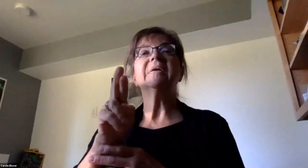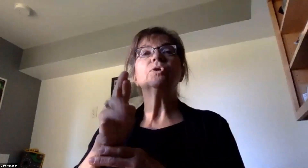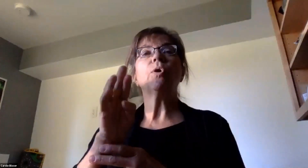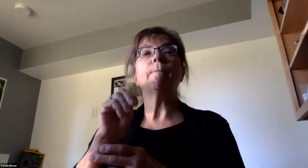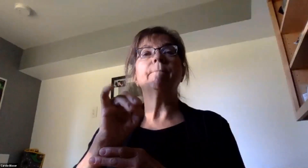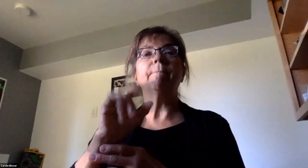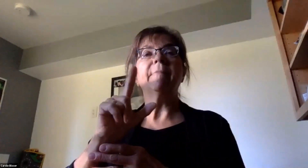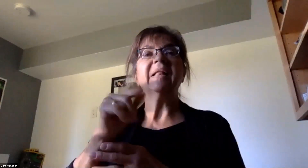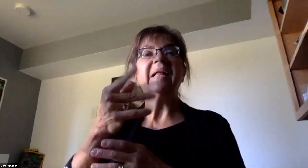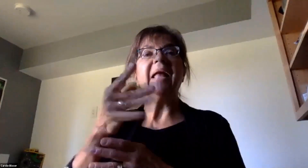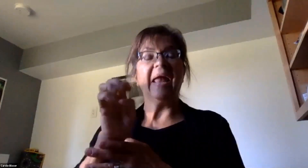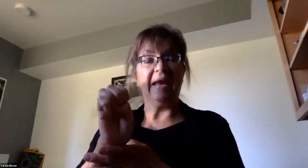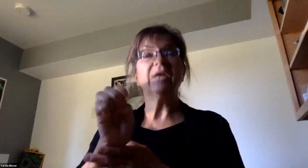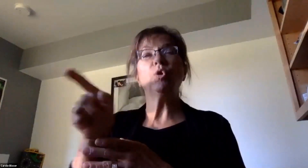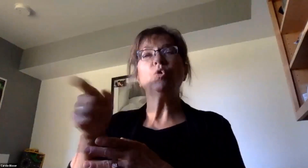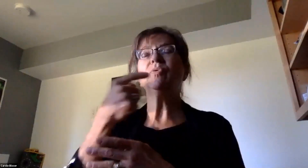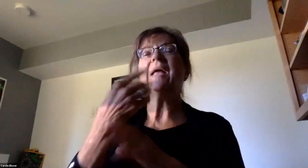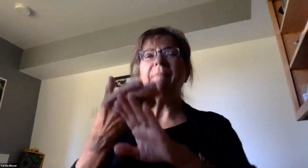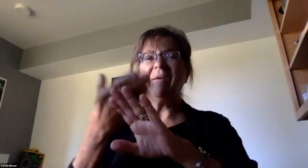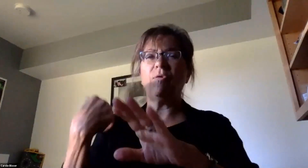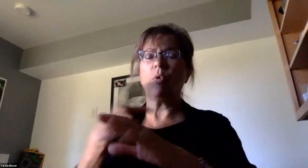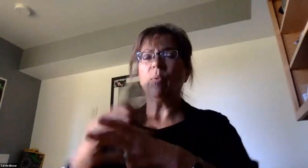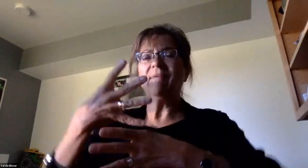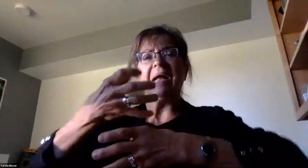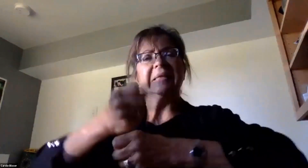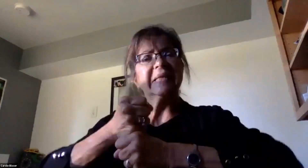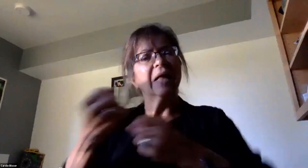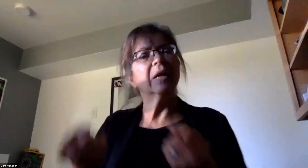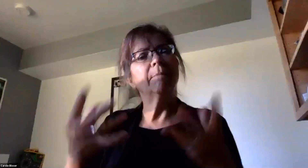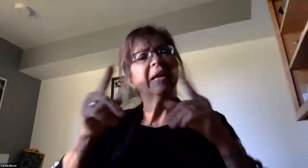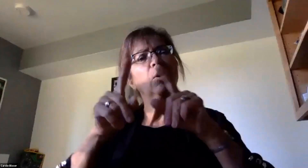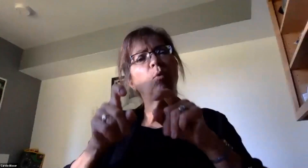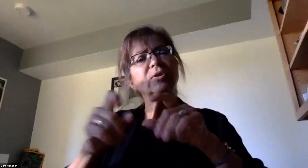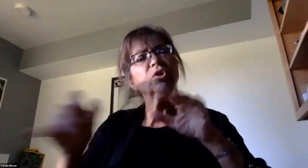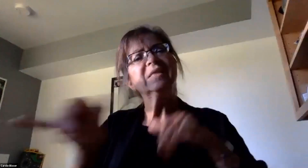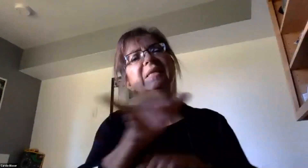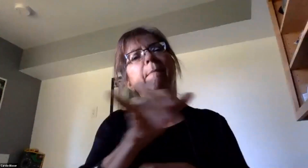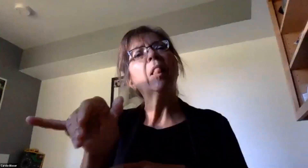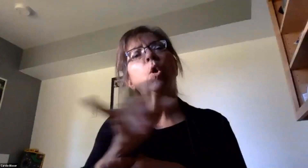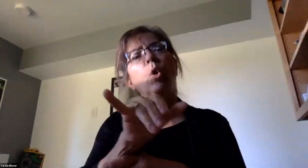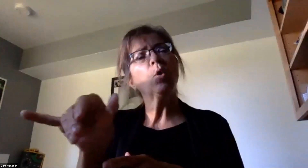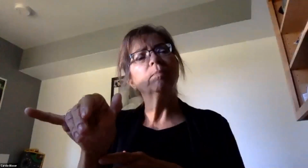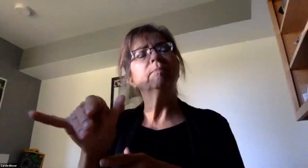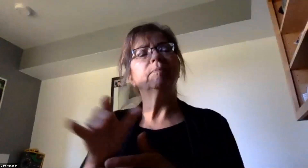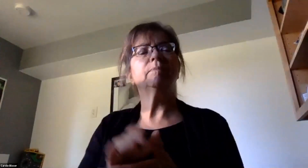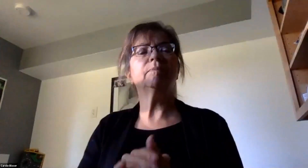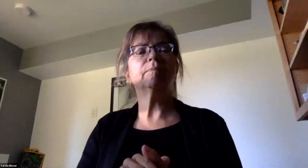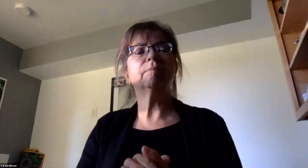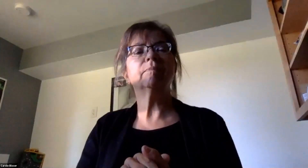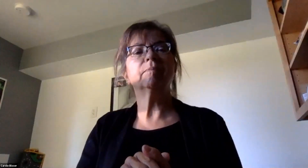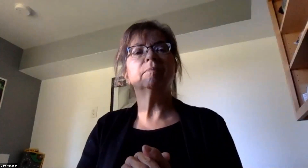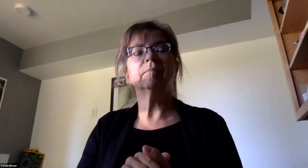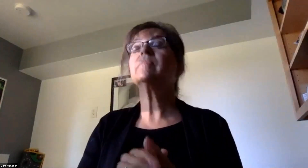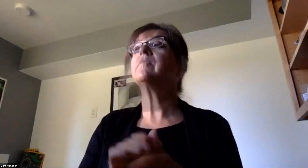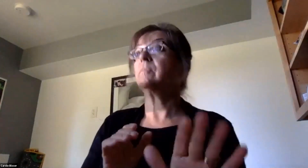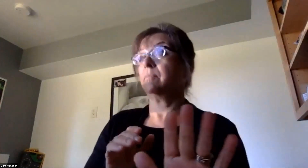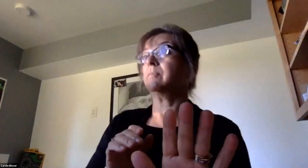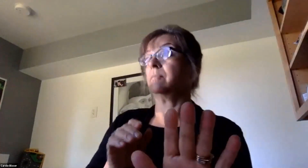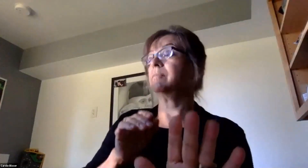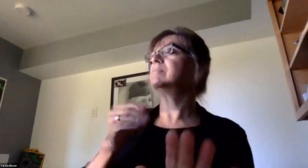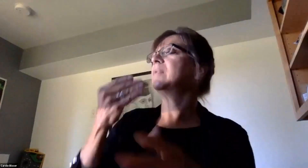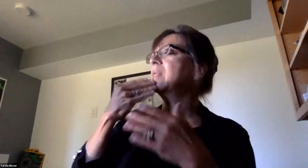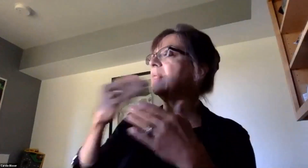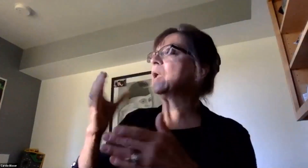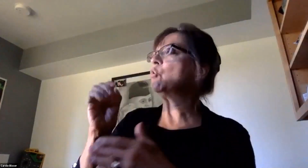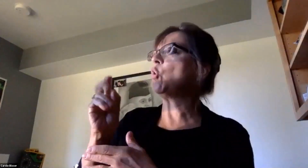as you stated earlier, we have consolidated many of those questions that were similar. And those are the questions that were called around technology. Right, thank you, Corey.